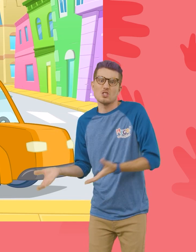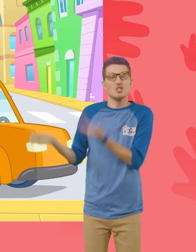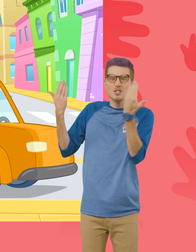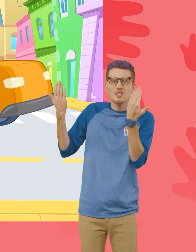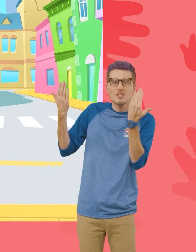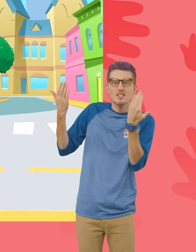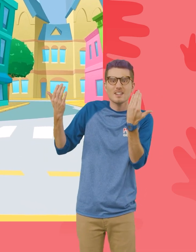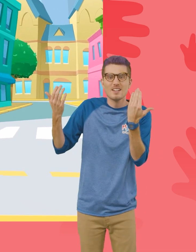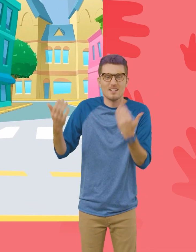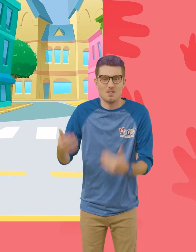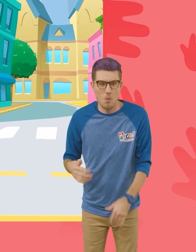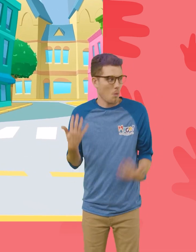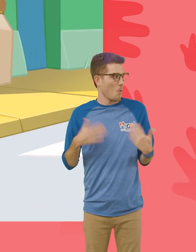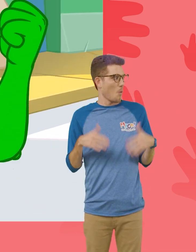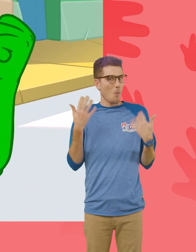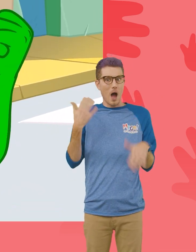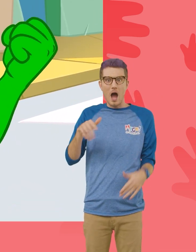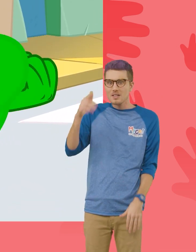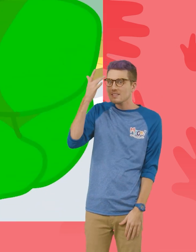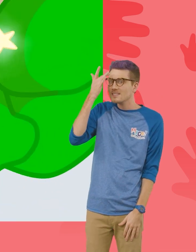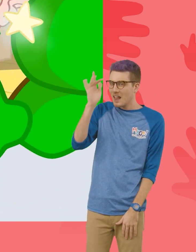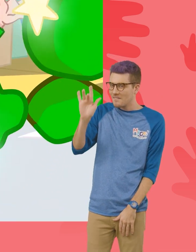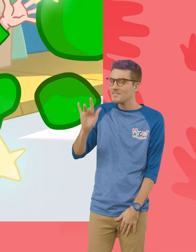Oh! That's pretty clever!